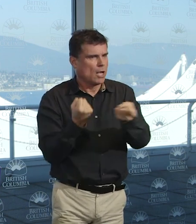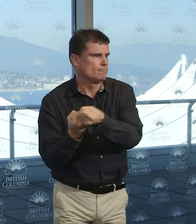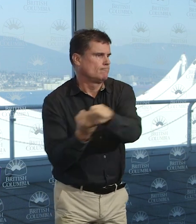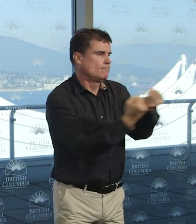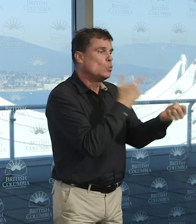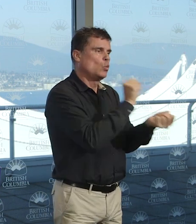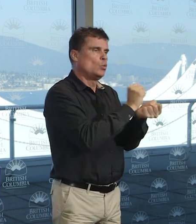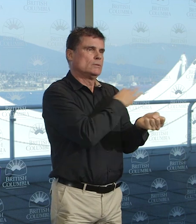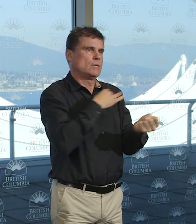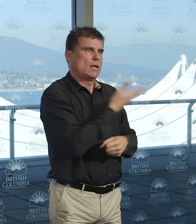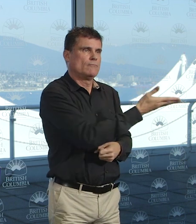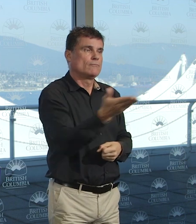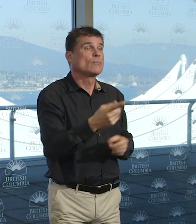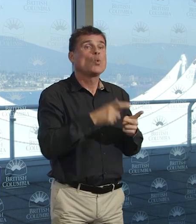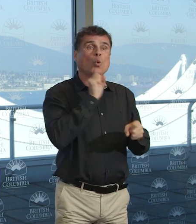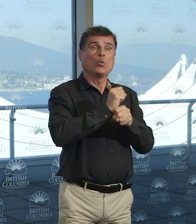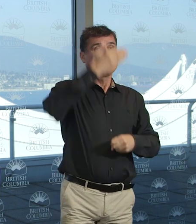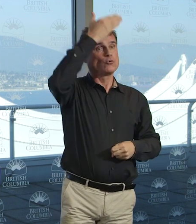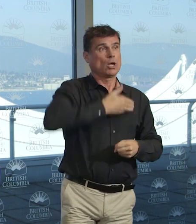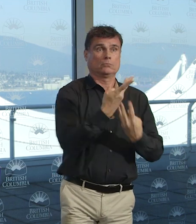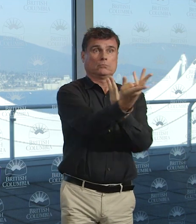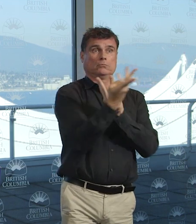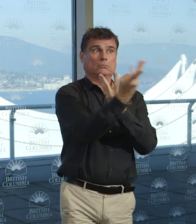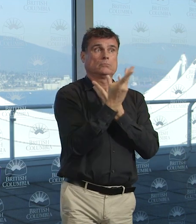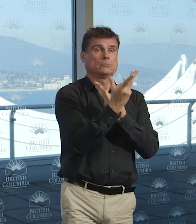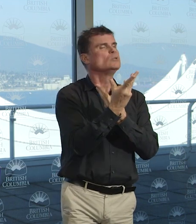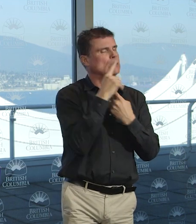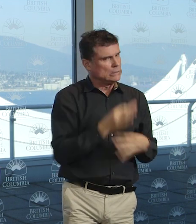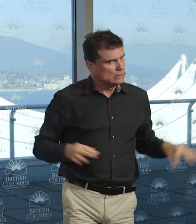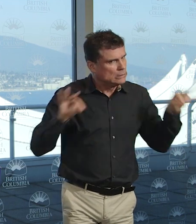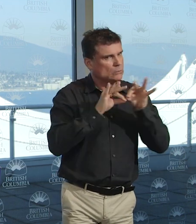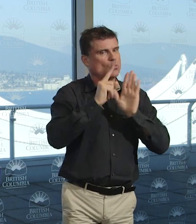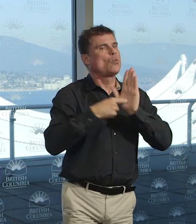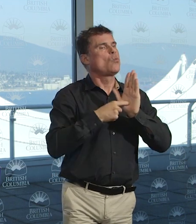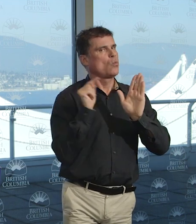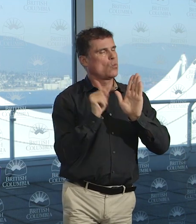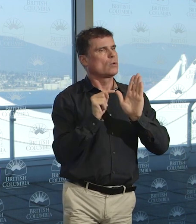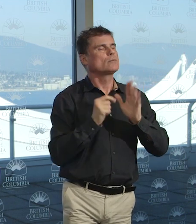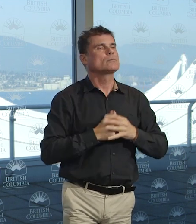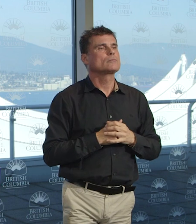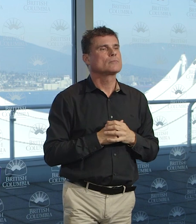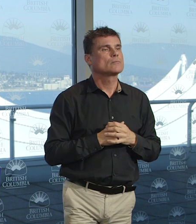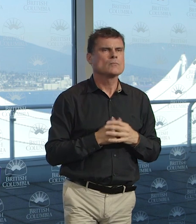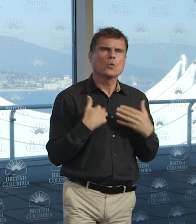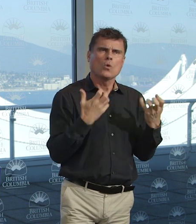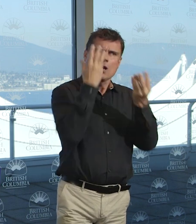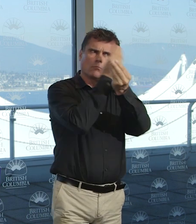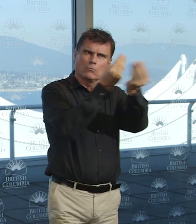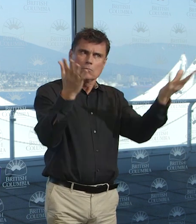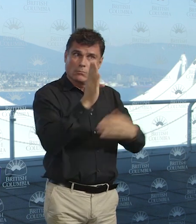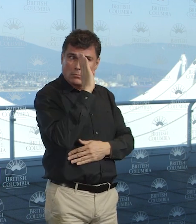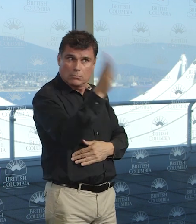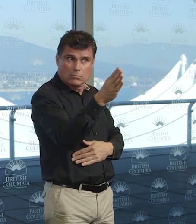They are critical to beating this virus. I know all British Columbians support this goal, and I want to say this directly to doctors, to nurses, to care aides,